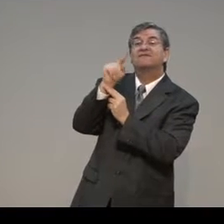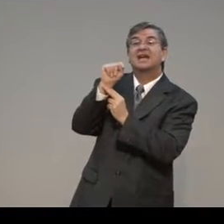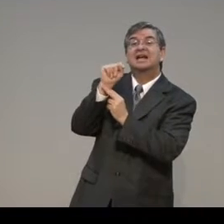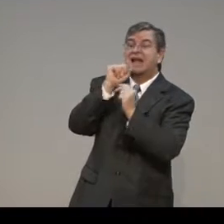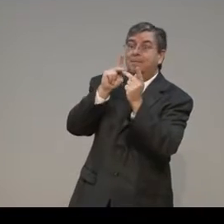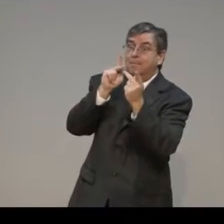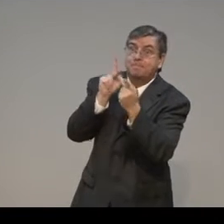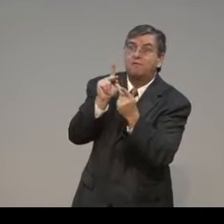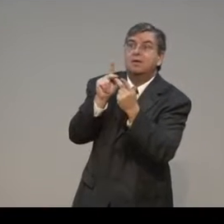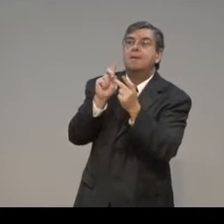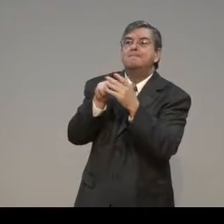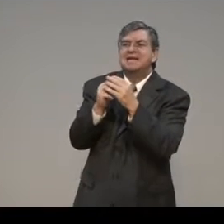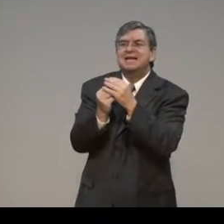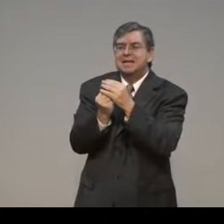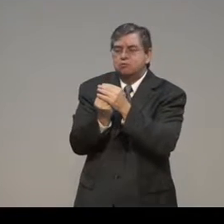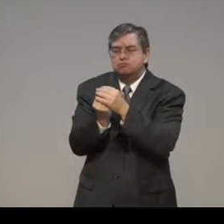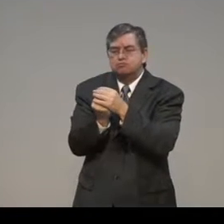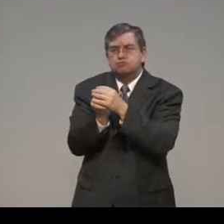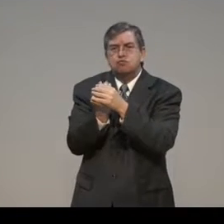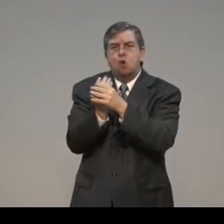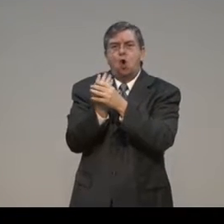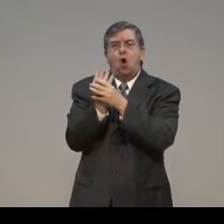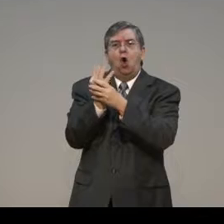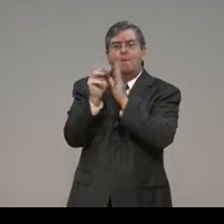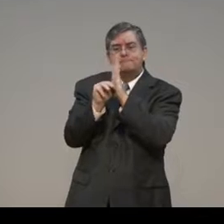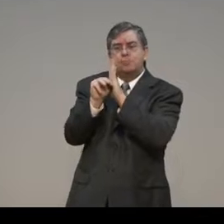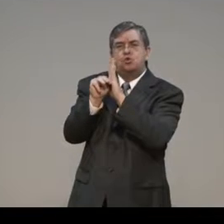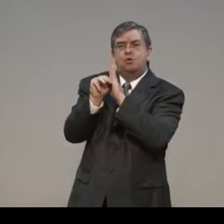is made perfect in weakness.